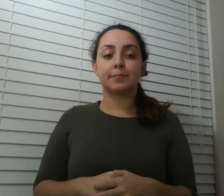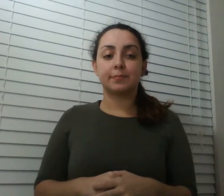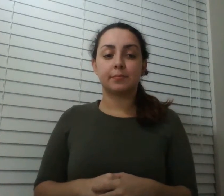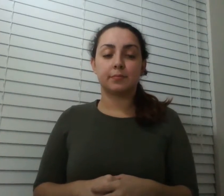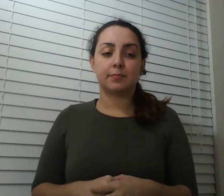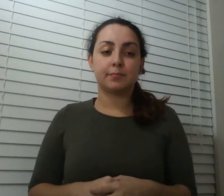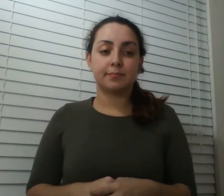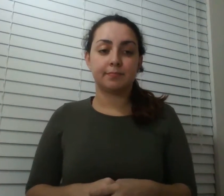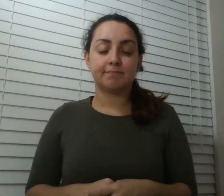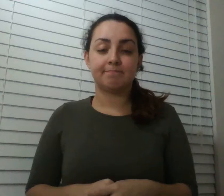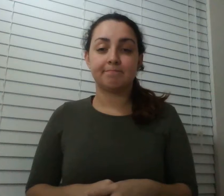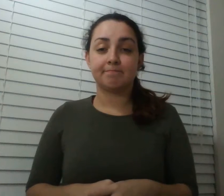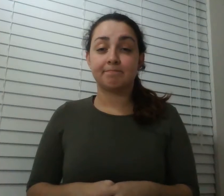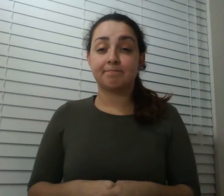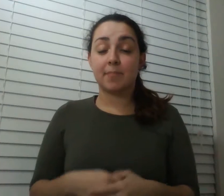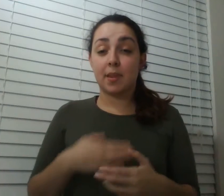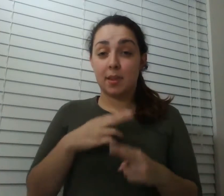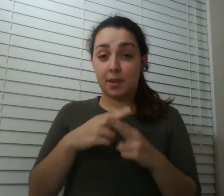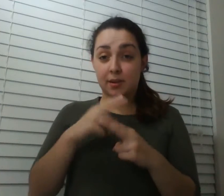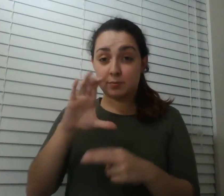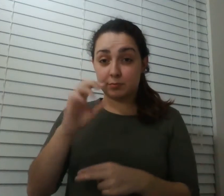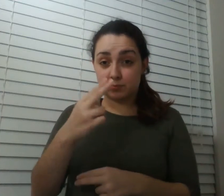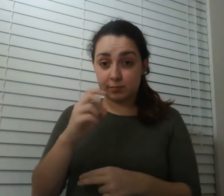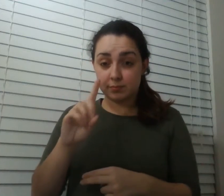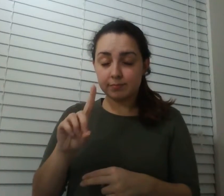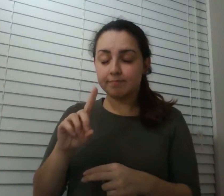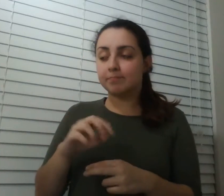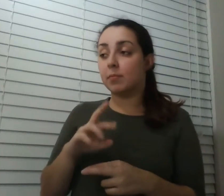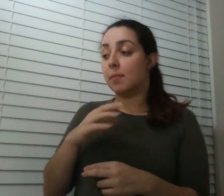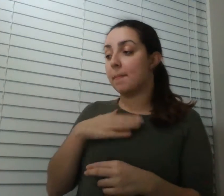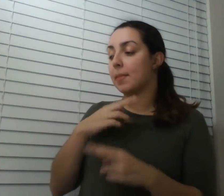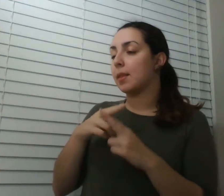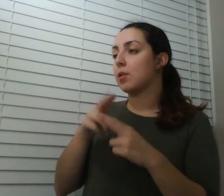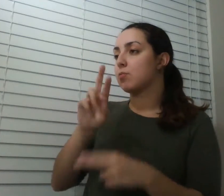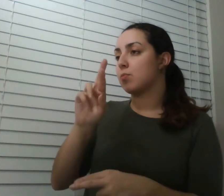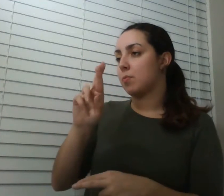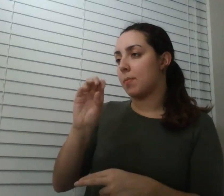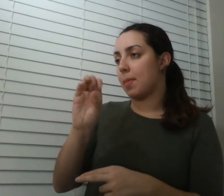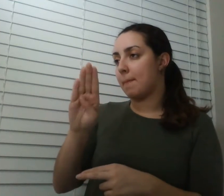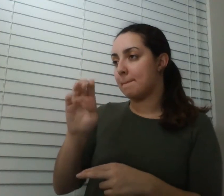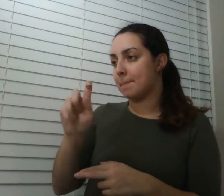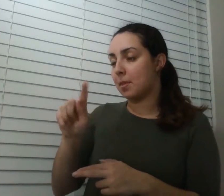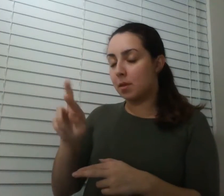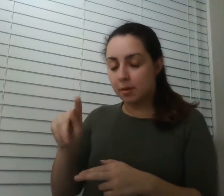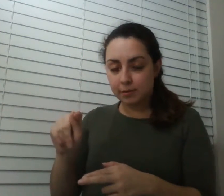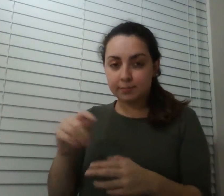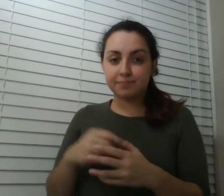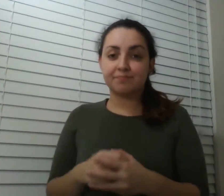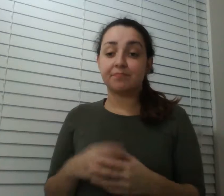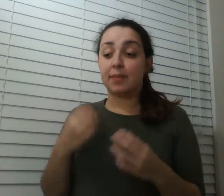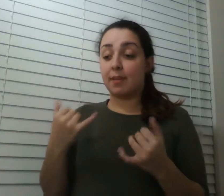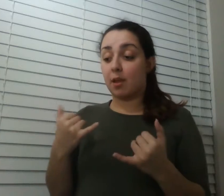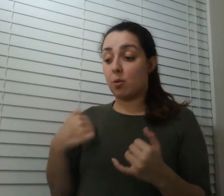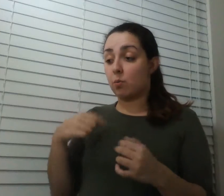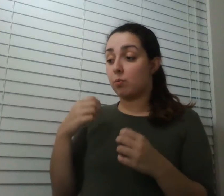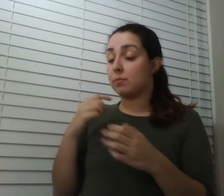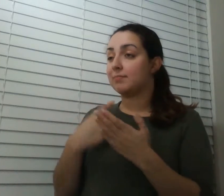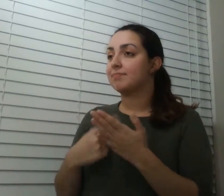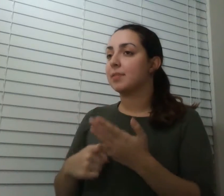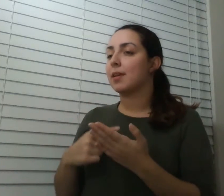hey i'm jad abumrad i'm robert krolwich this is radio lab and today we're talking about the things we know we cannot ever know but we want to know we want to know